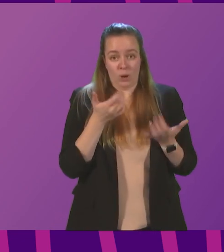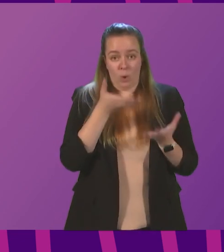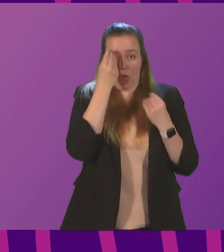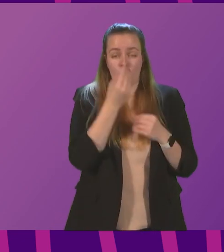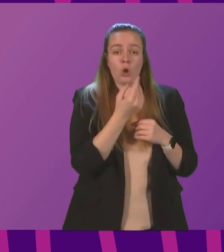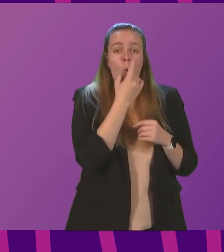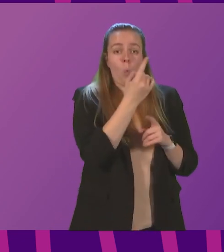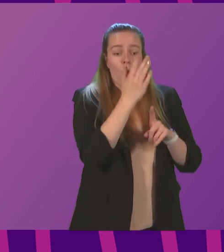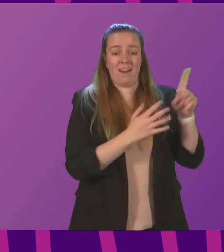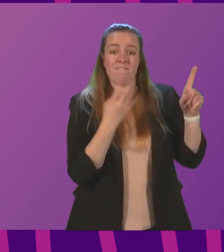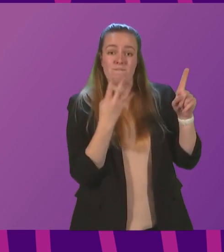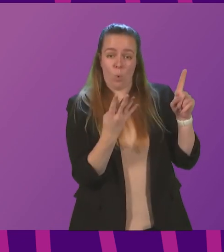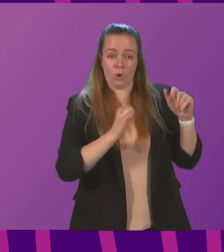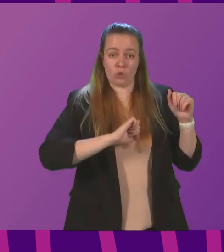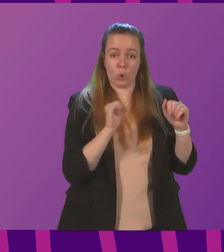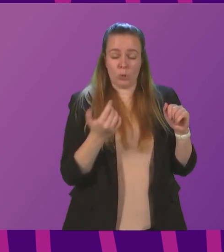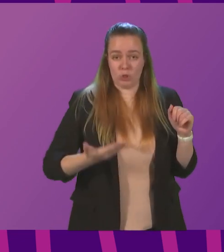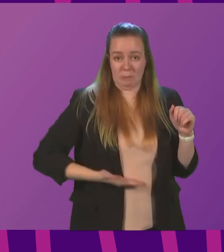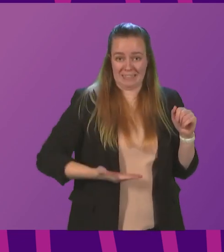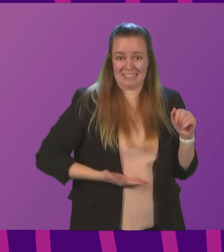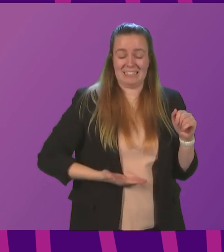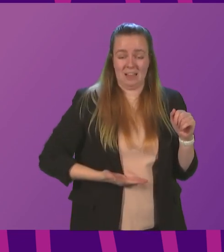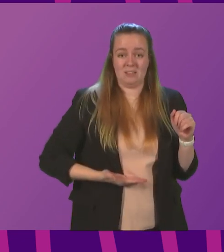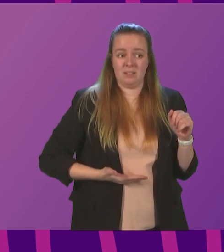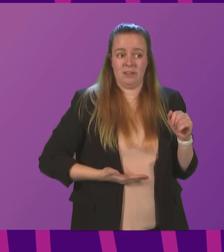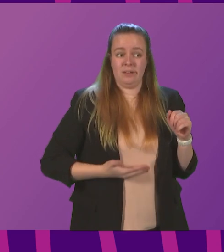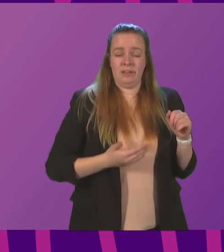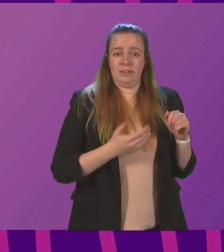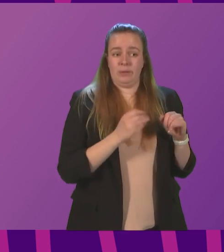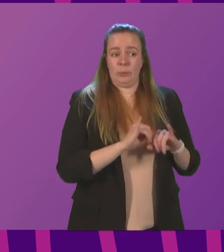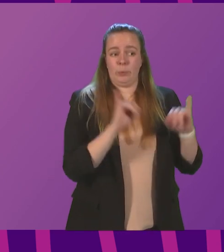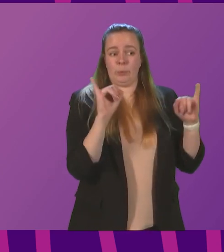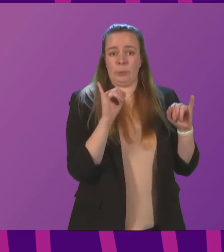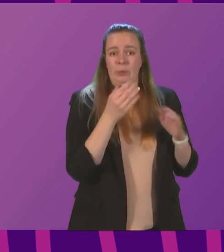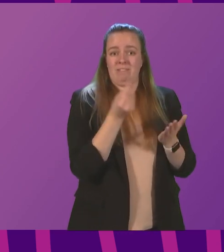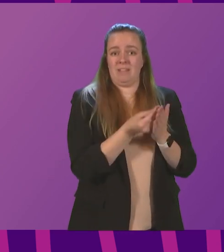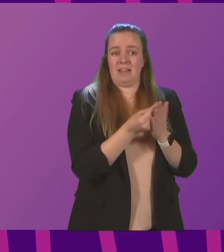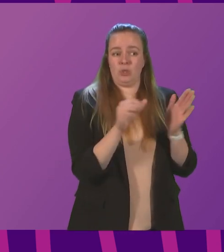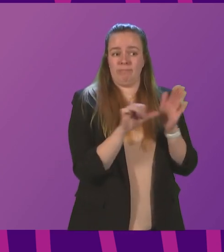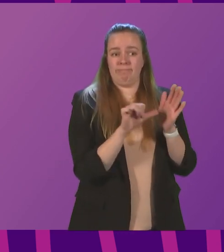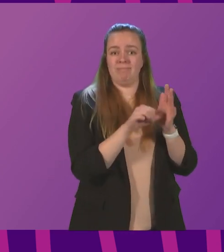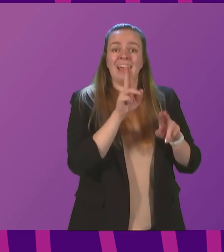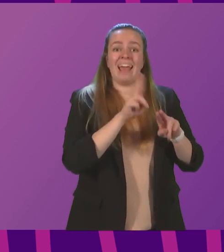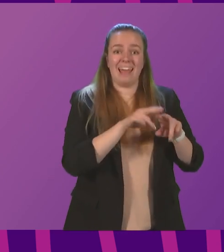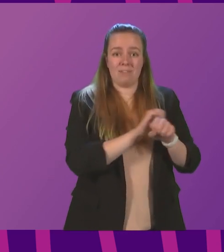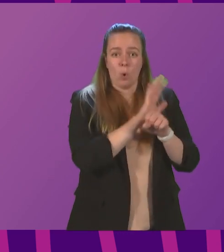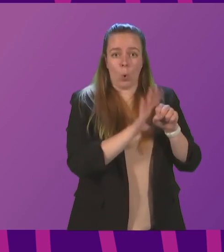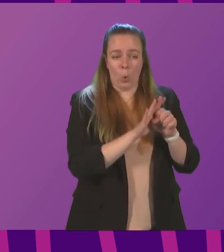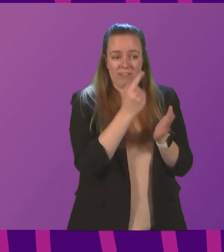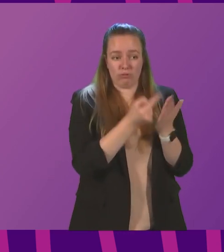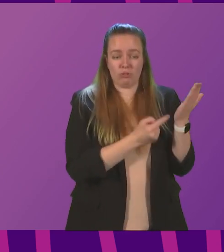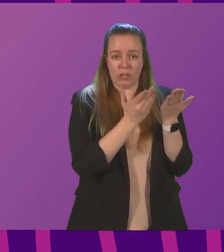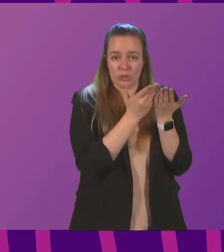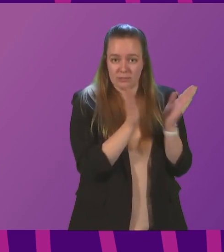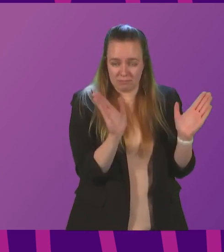four Scottish businesses are facing immediate financial peril if Covid restrictions are expanded. This from a